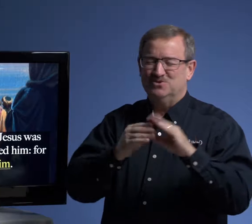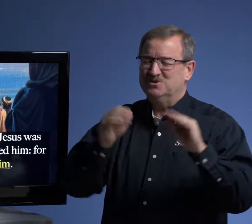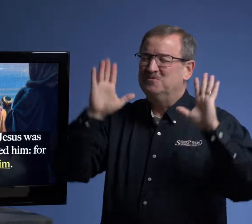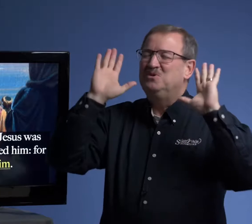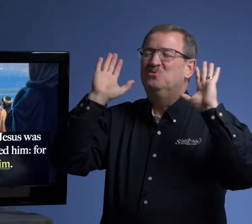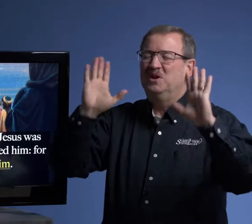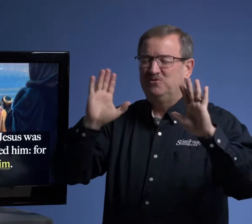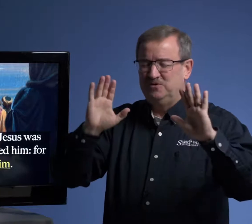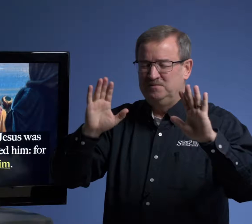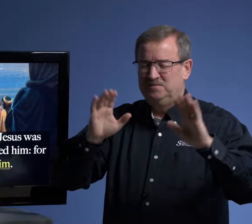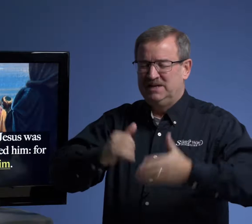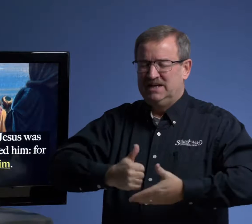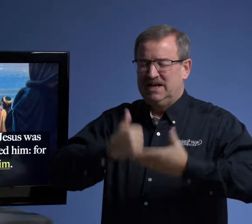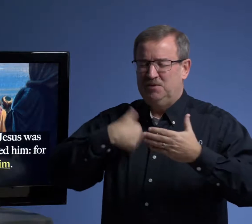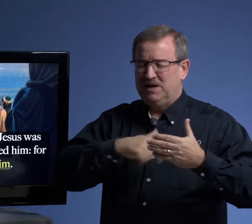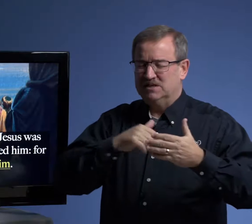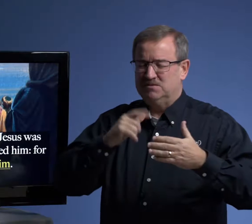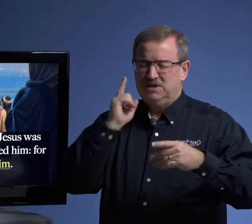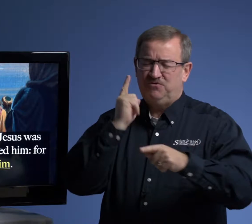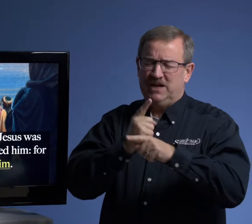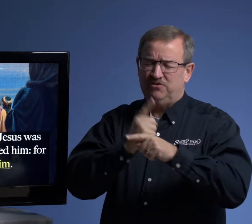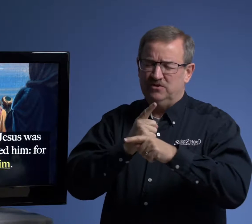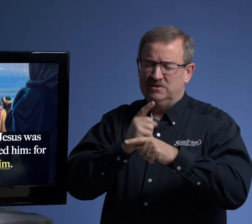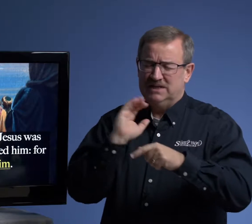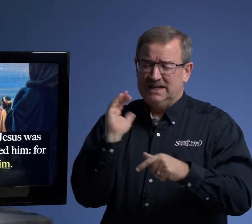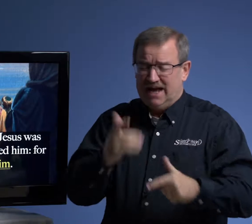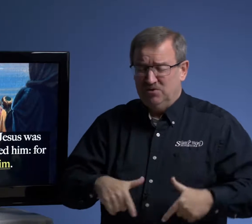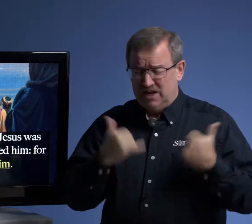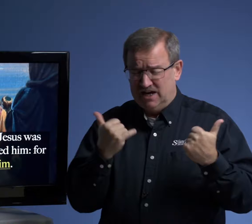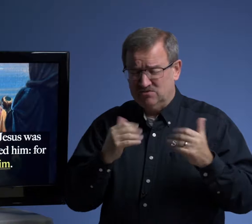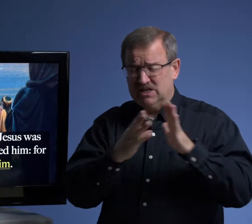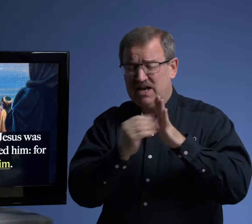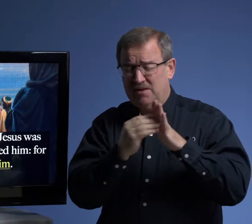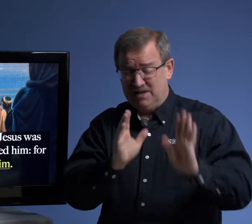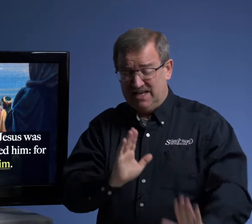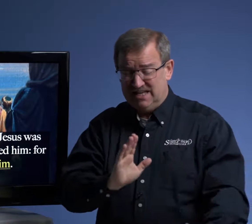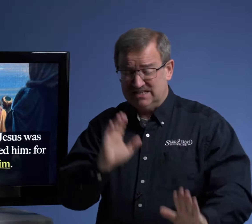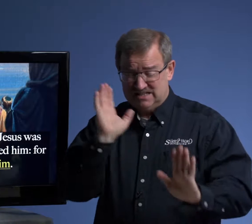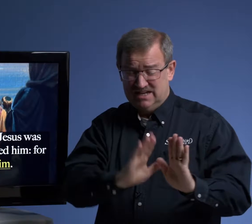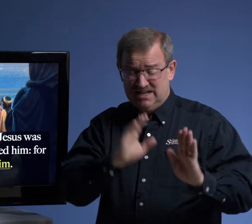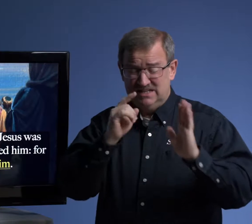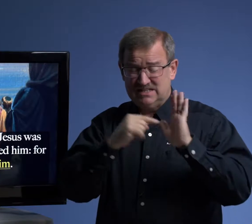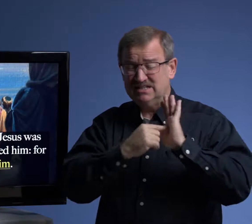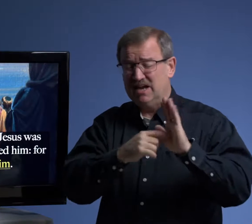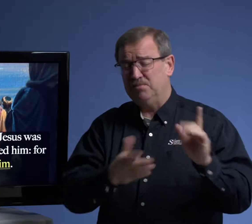stories are going to be wonderful. Help us be faithful in our lives to copy his, his example.